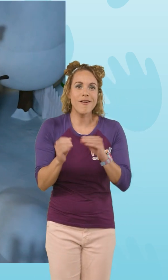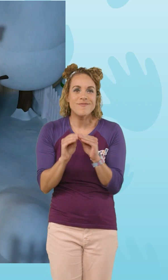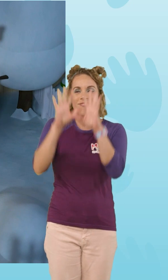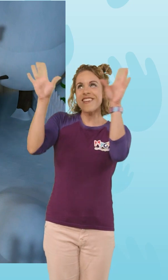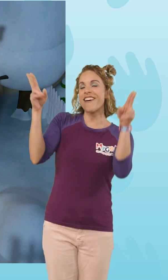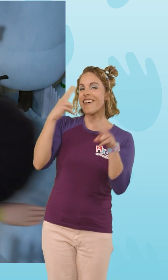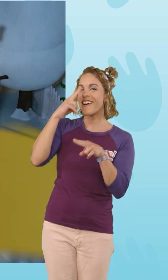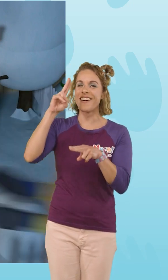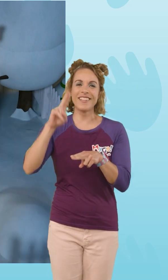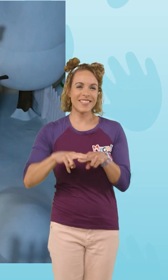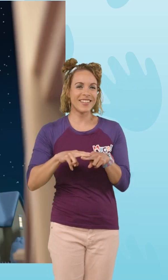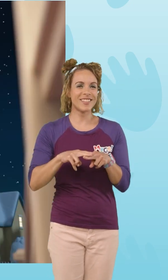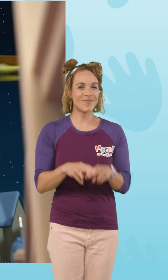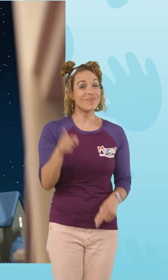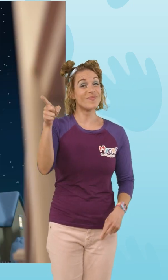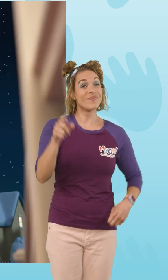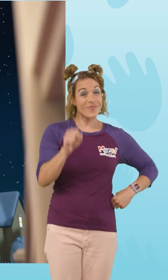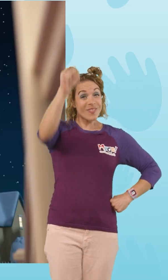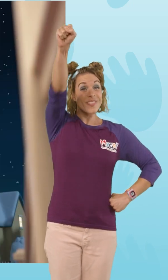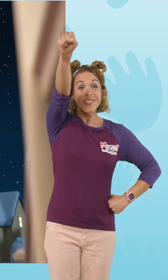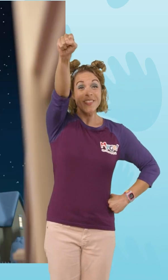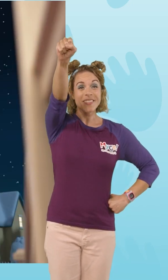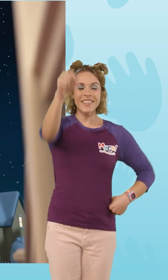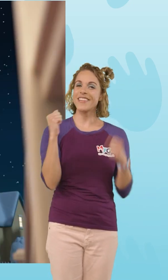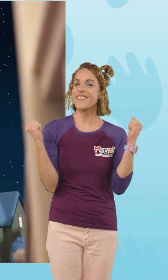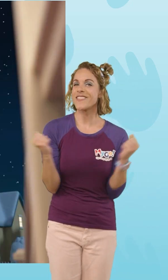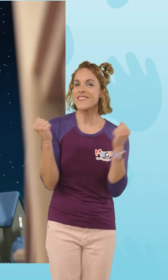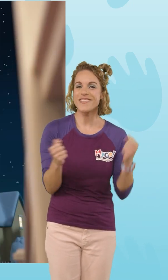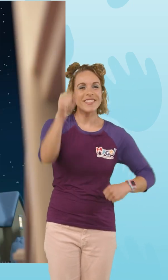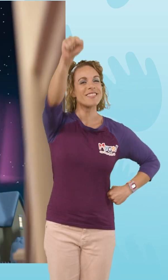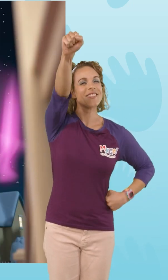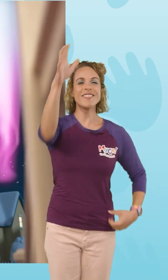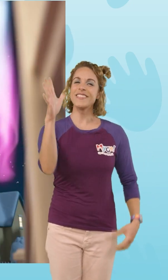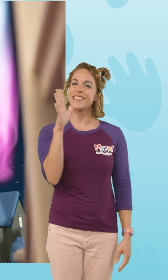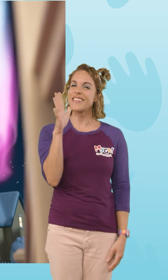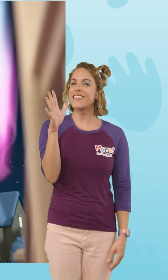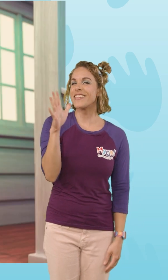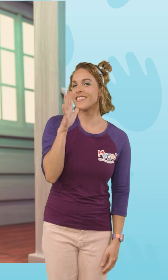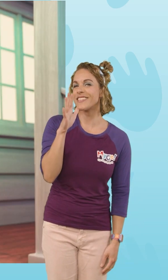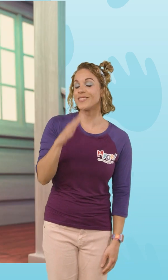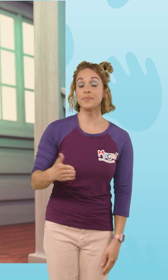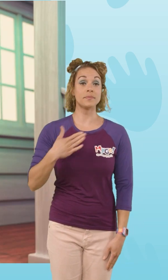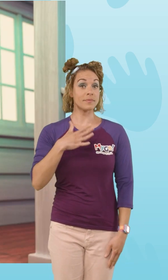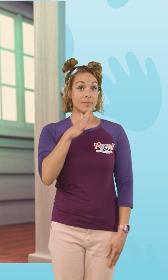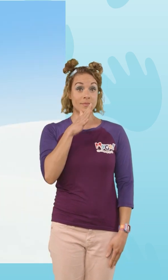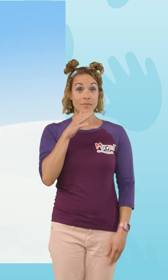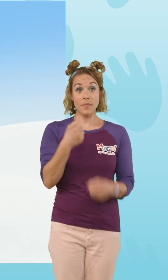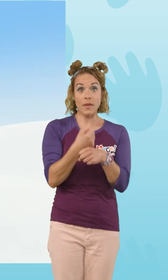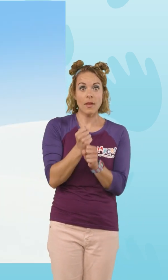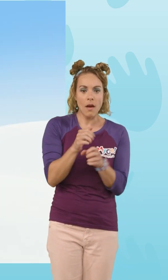it bright and fun She's a superhero winter super mum My mommy makes